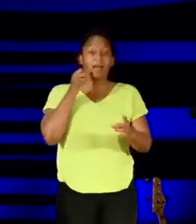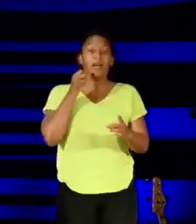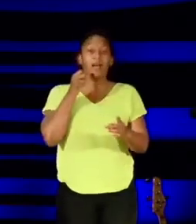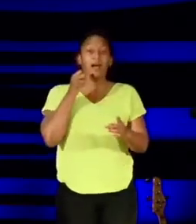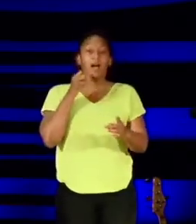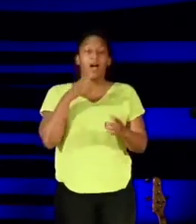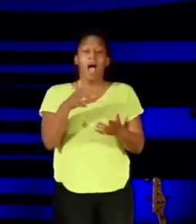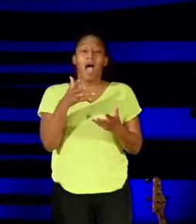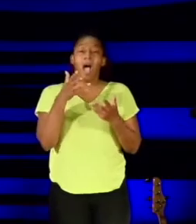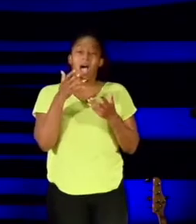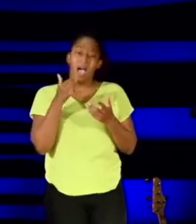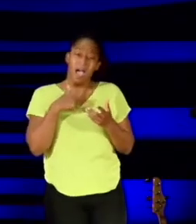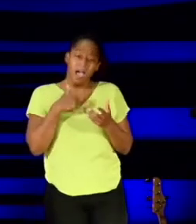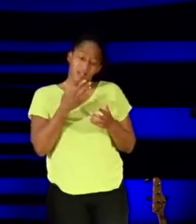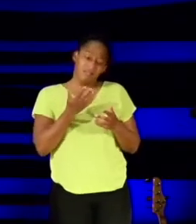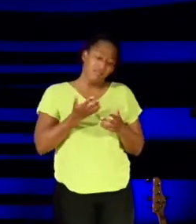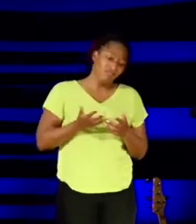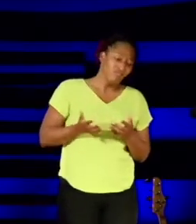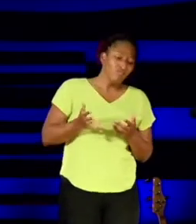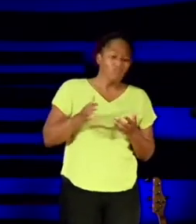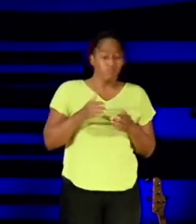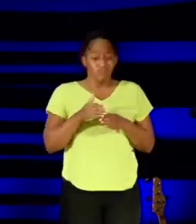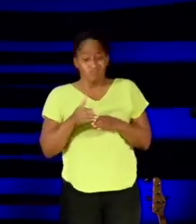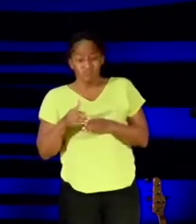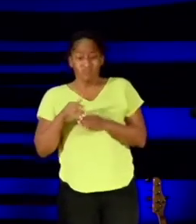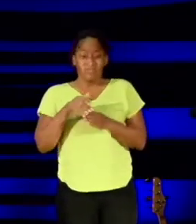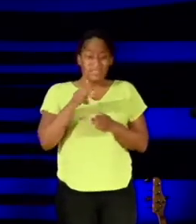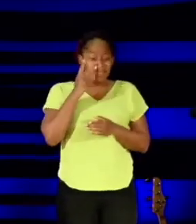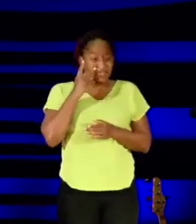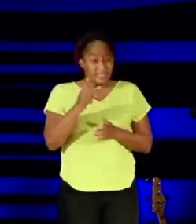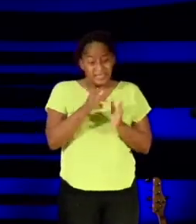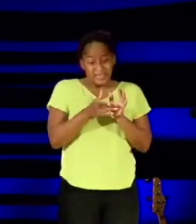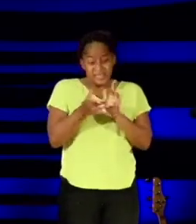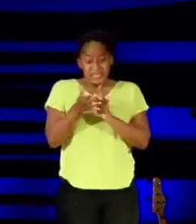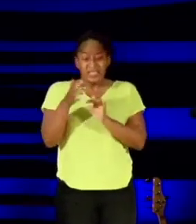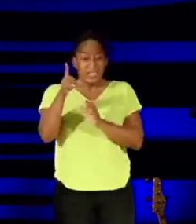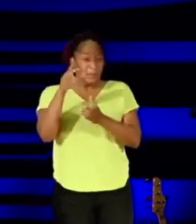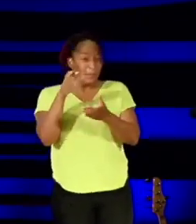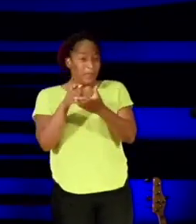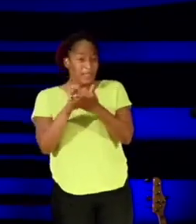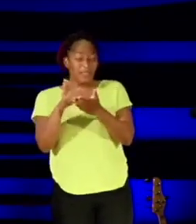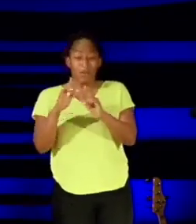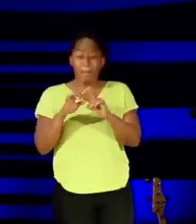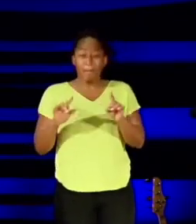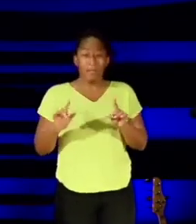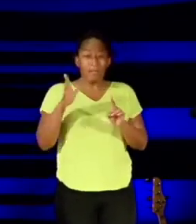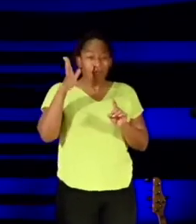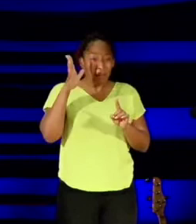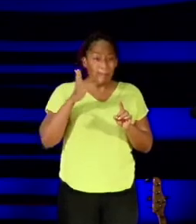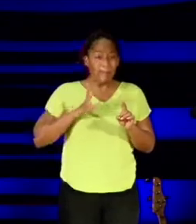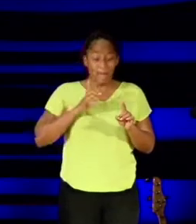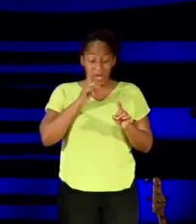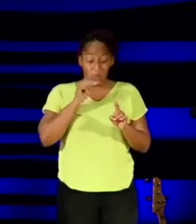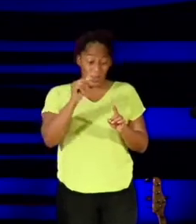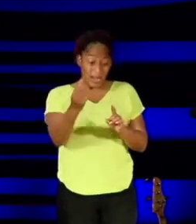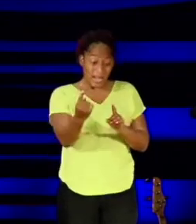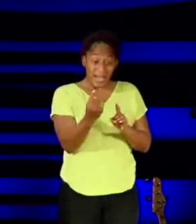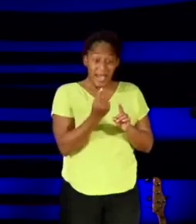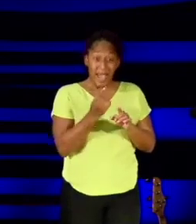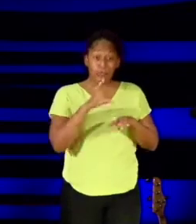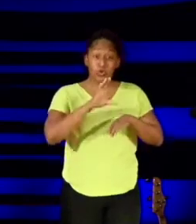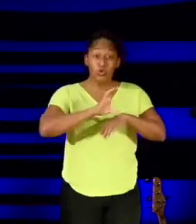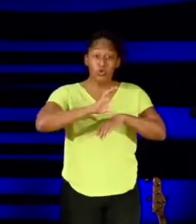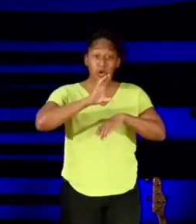Jesus as us, the believer in our text, but also as the man who'd come to church and had been taken over by this